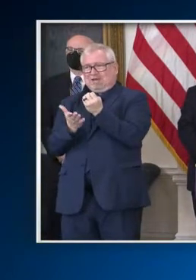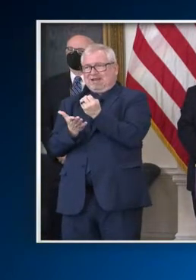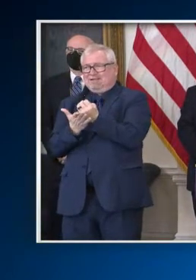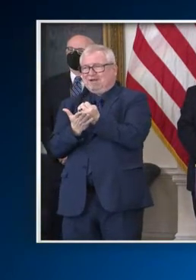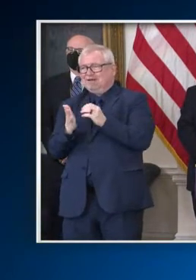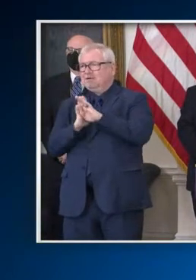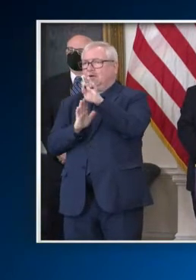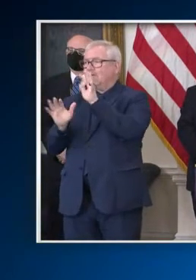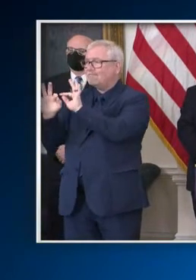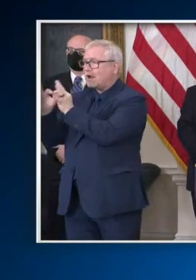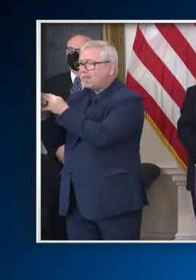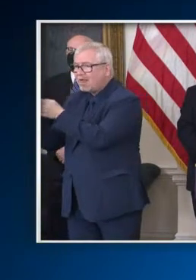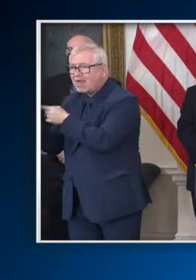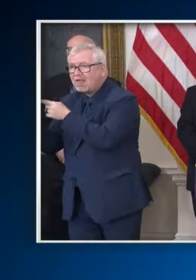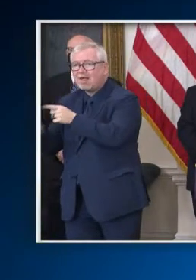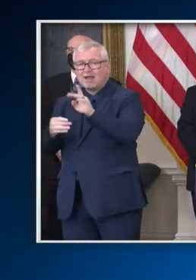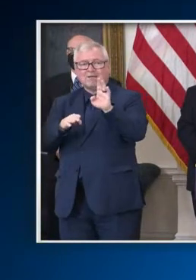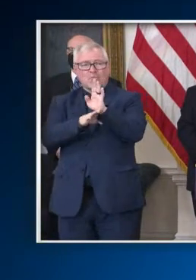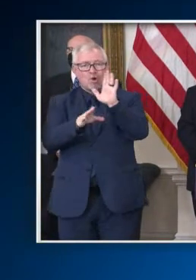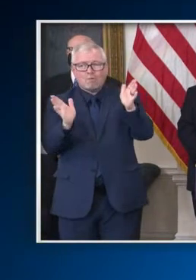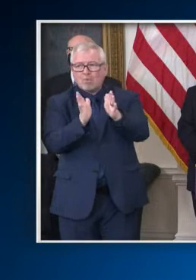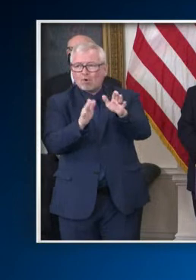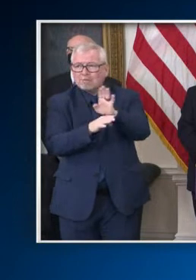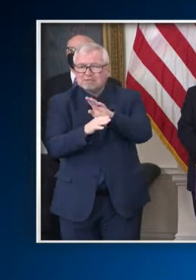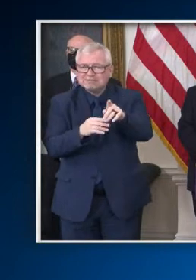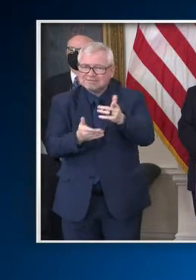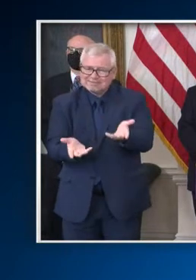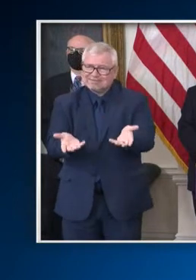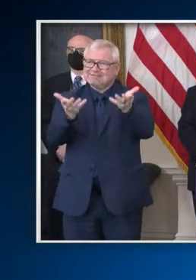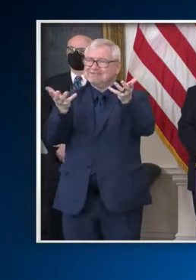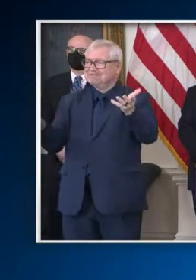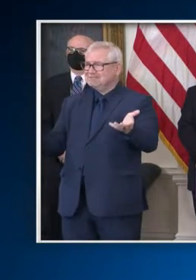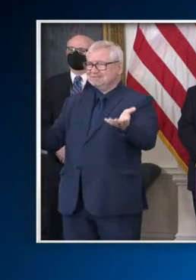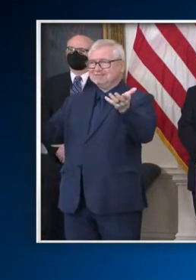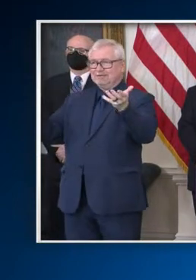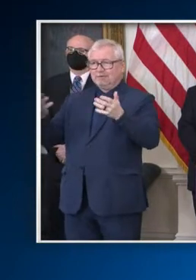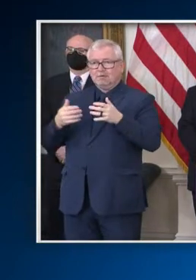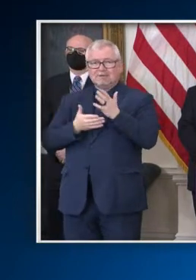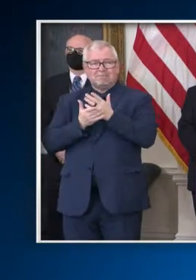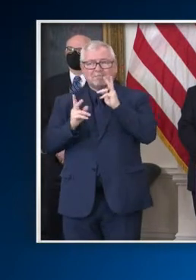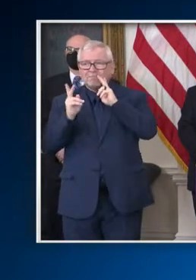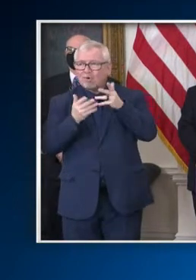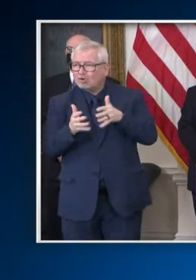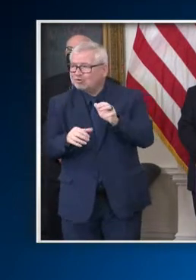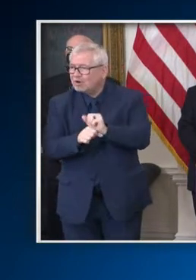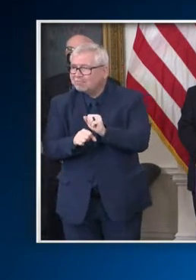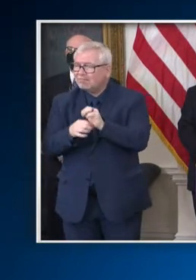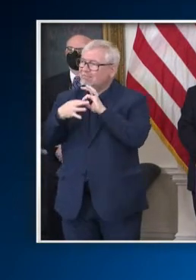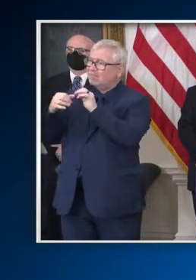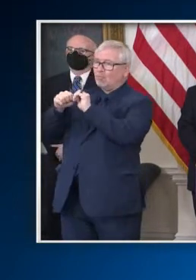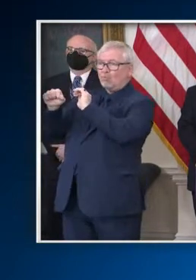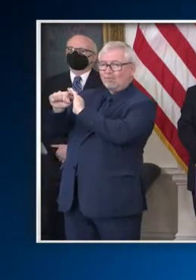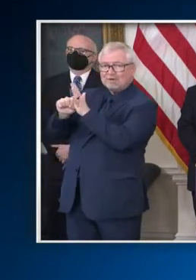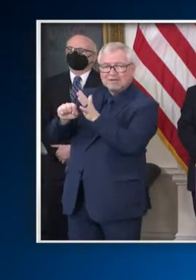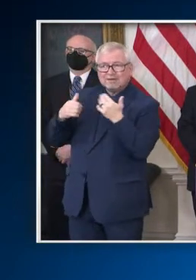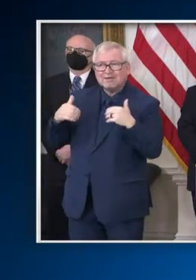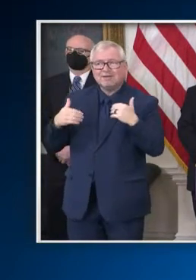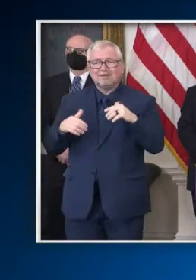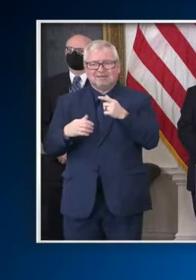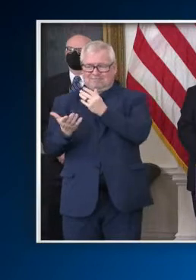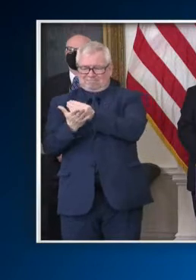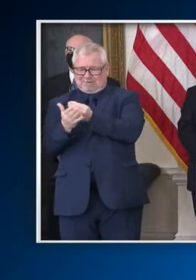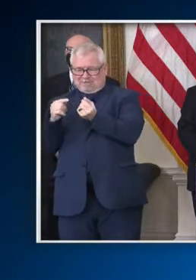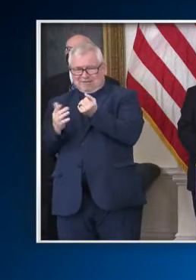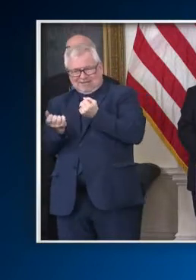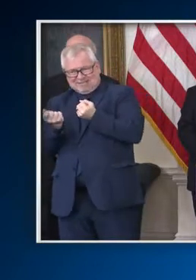small businesses, and those who lost their jobs due to the global pandemic. We also reached an